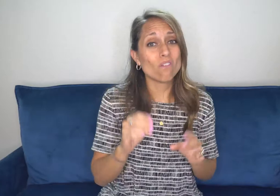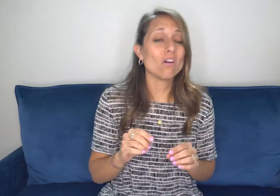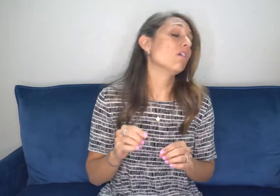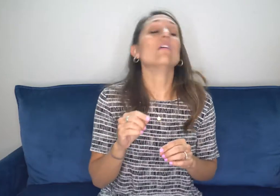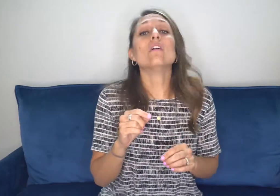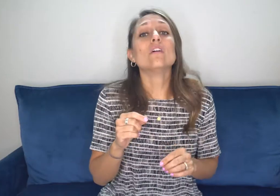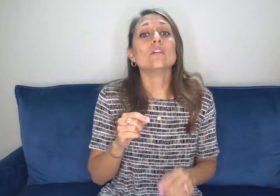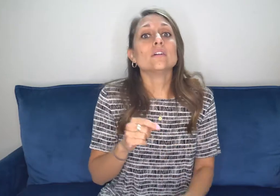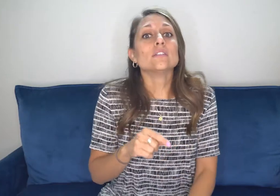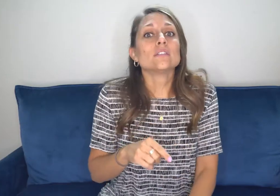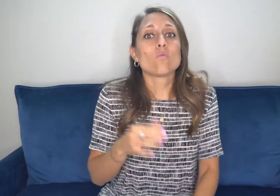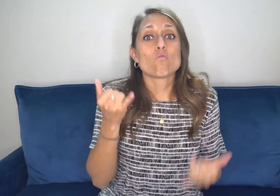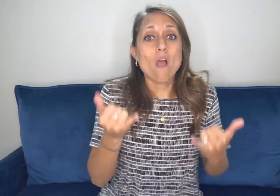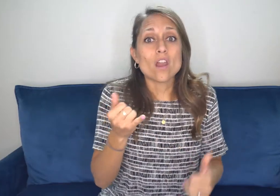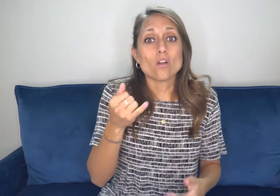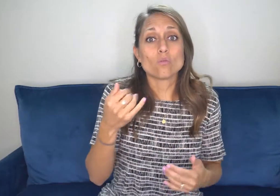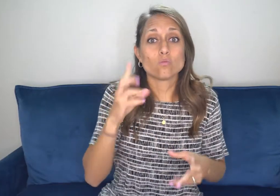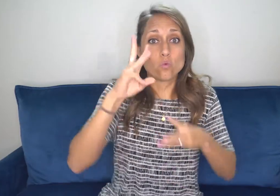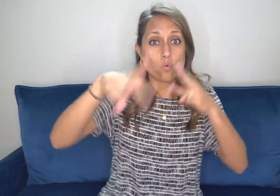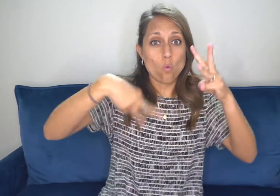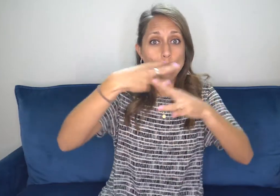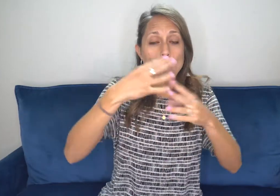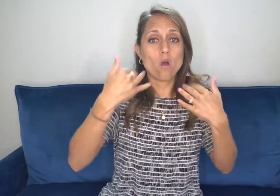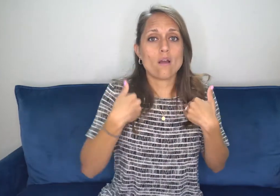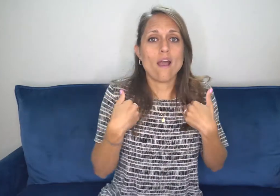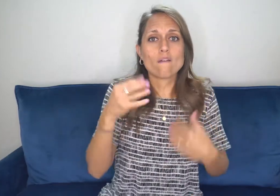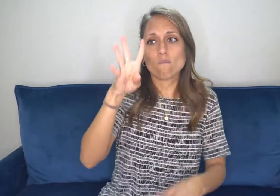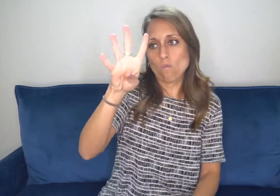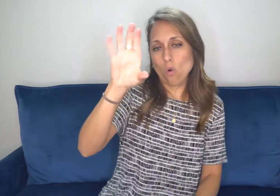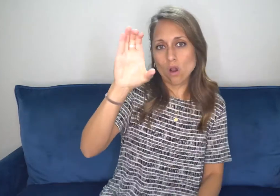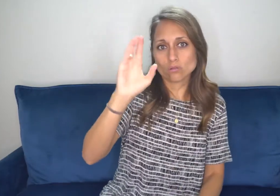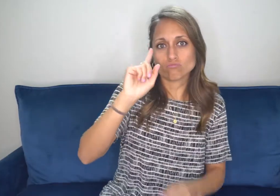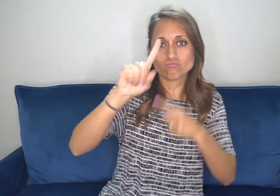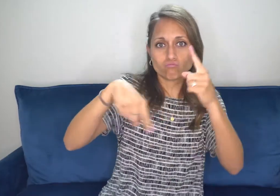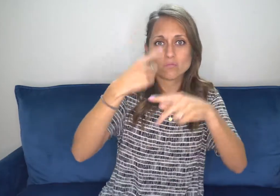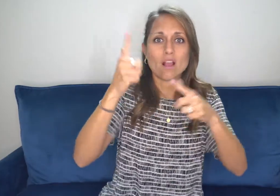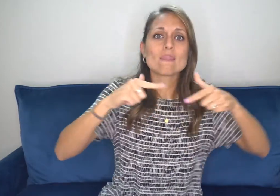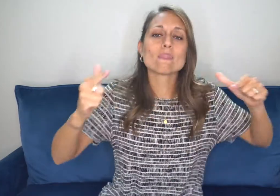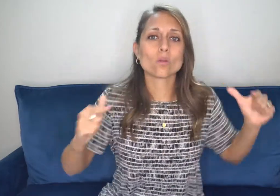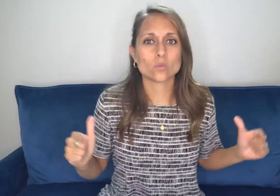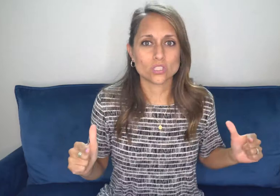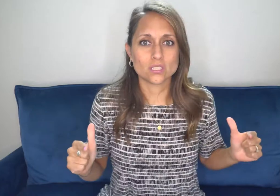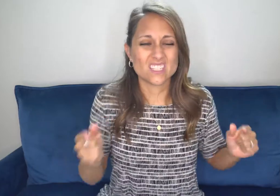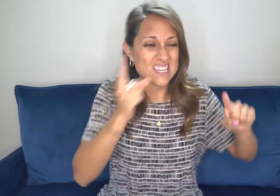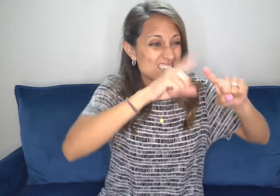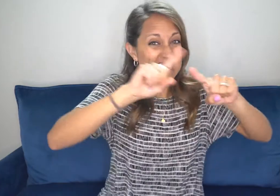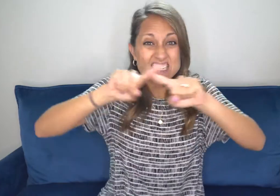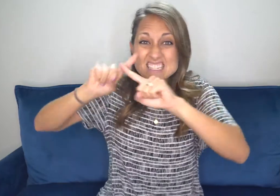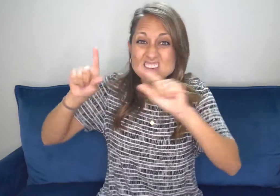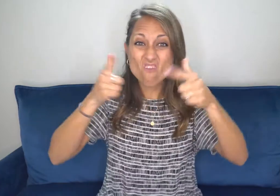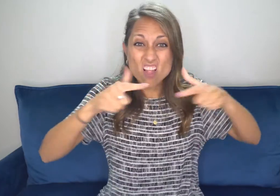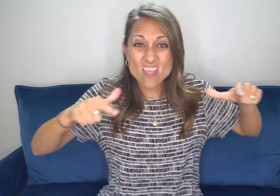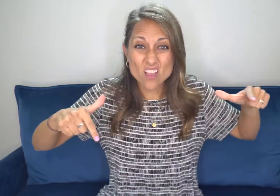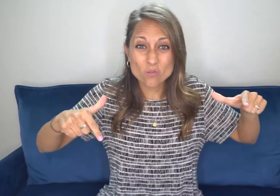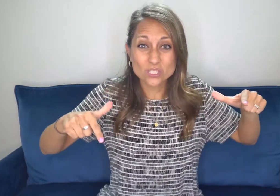And right now, worldwide, we have somewhere around 400 different sign languages.